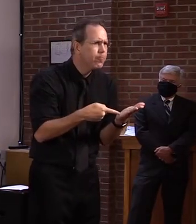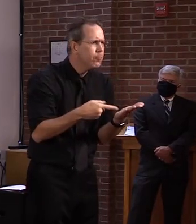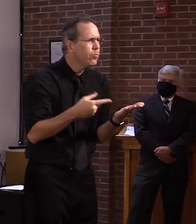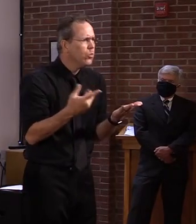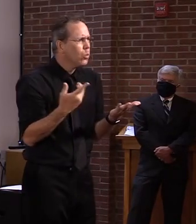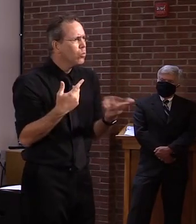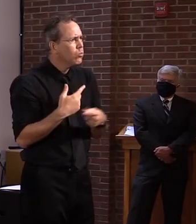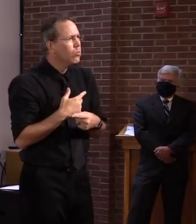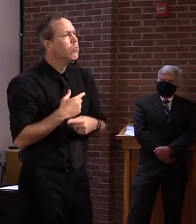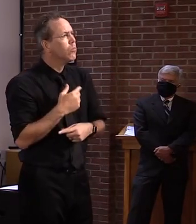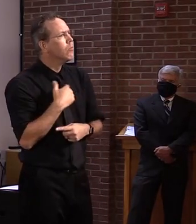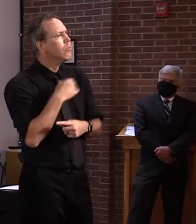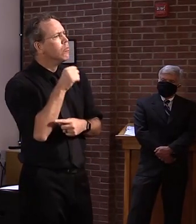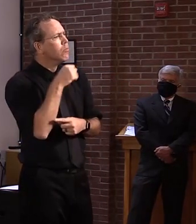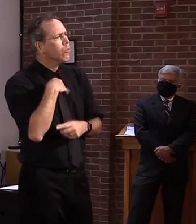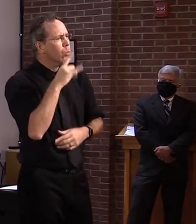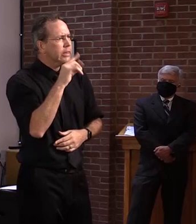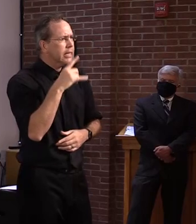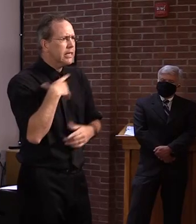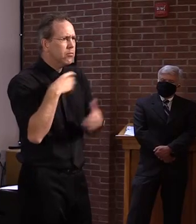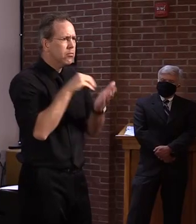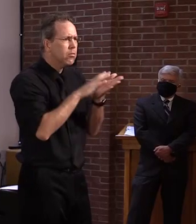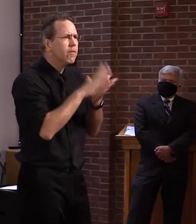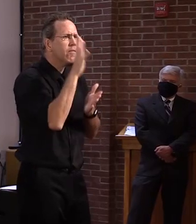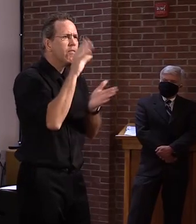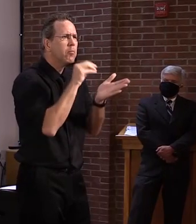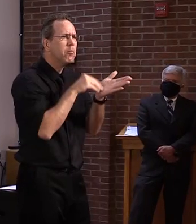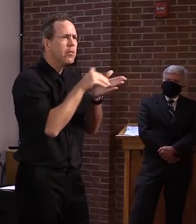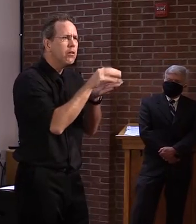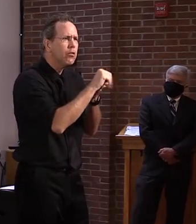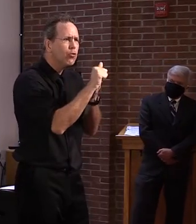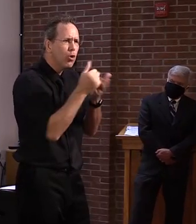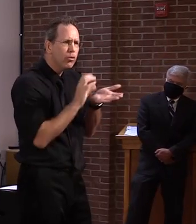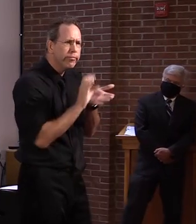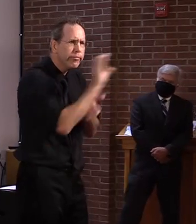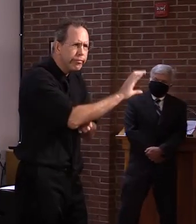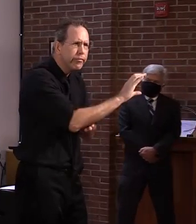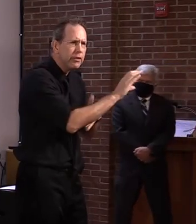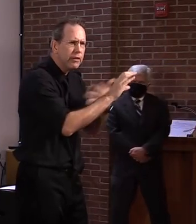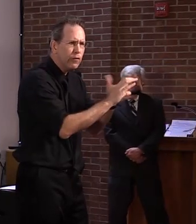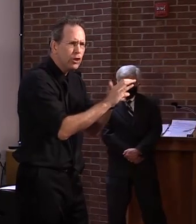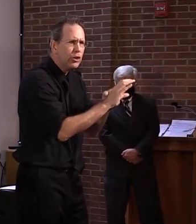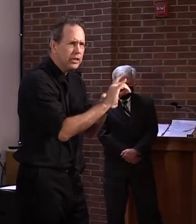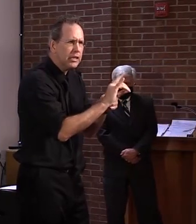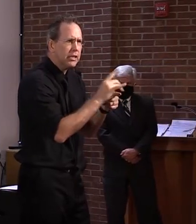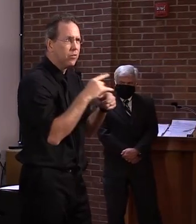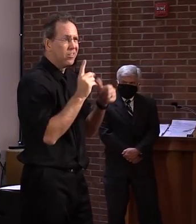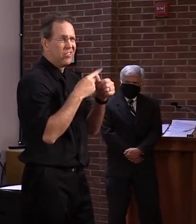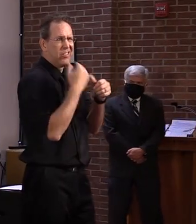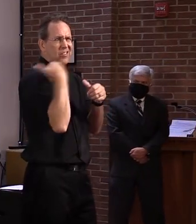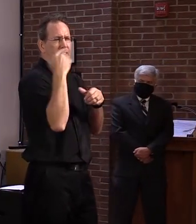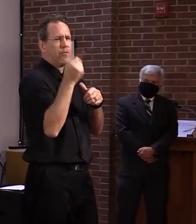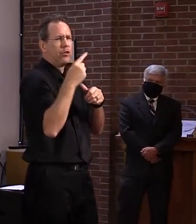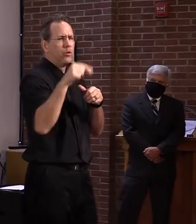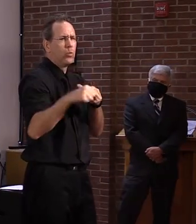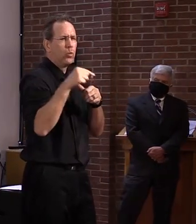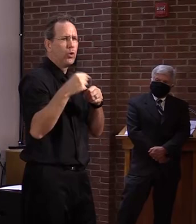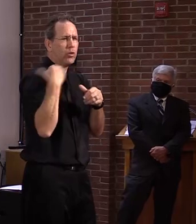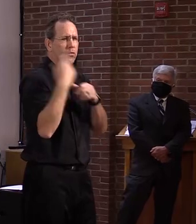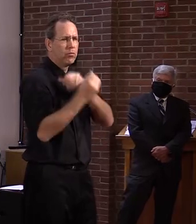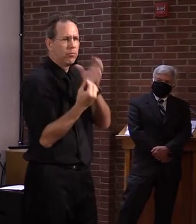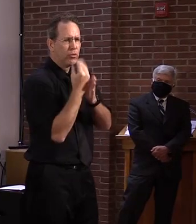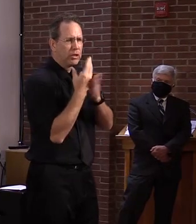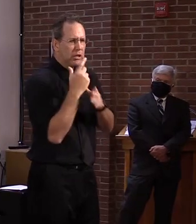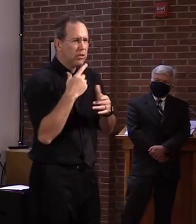a lot of the relief money for that need. Obviously, there could be more. I've